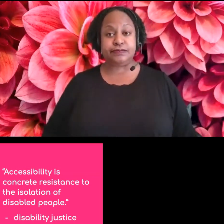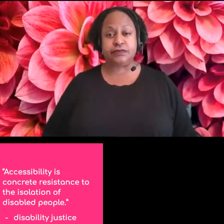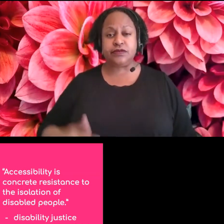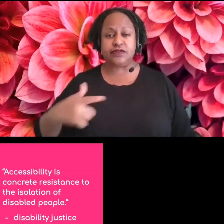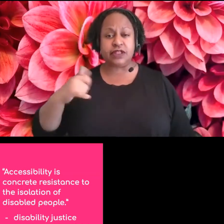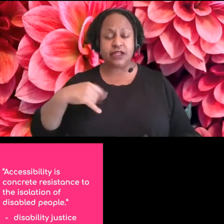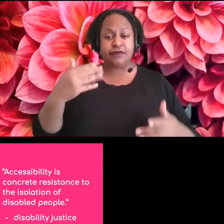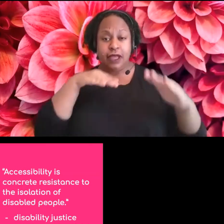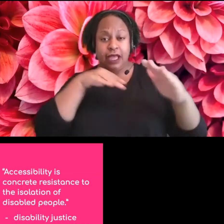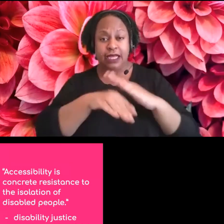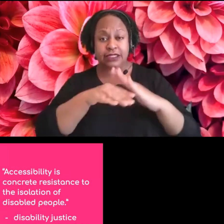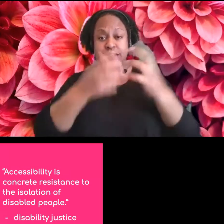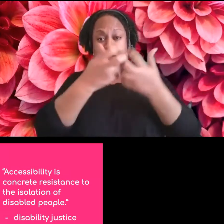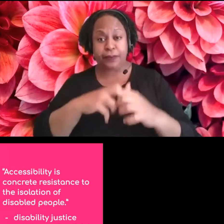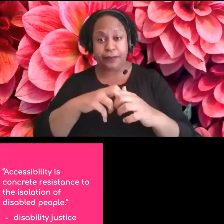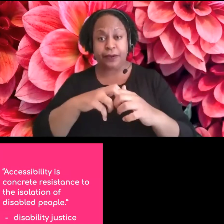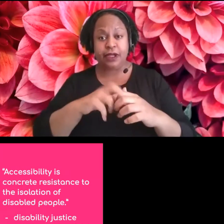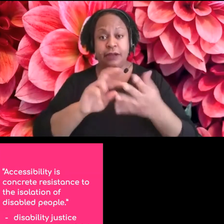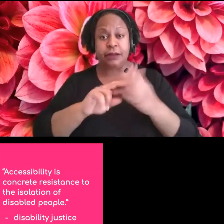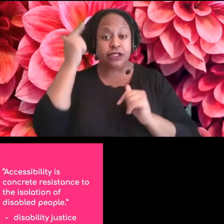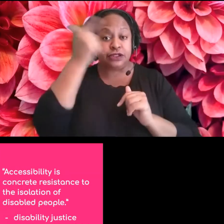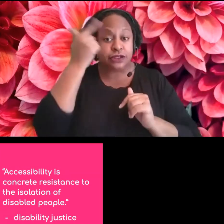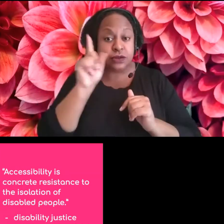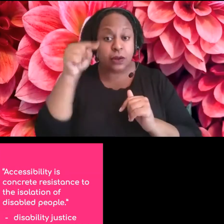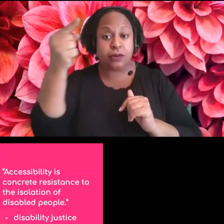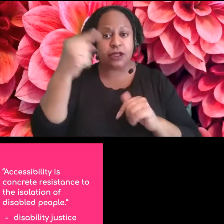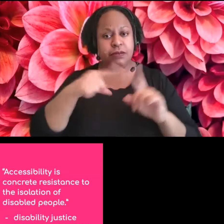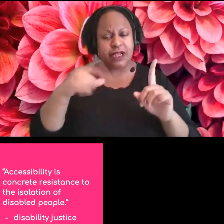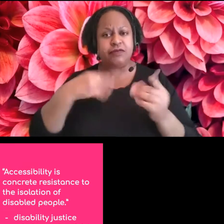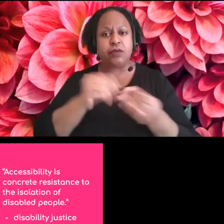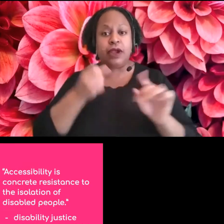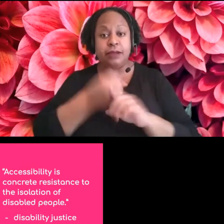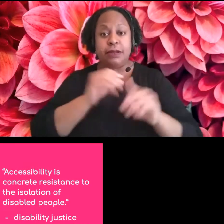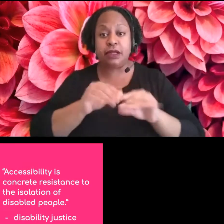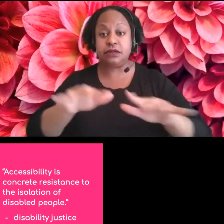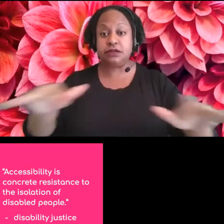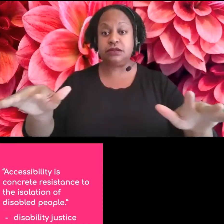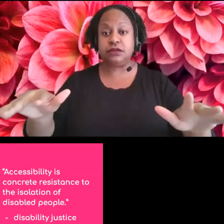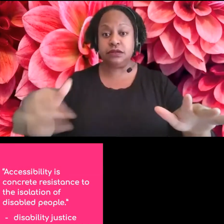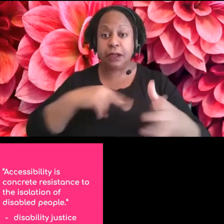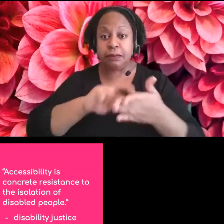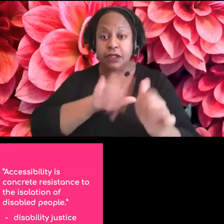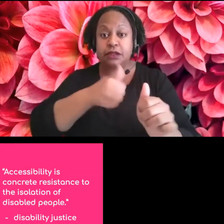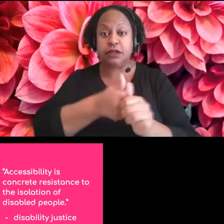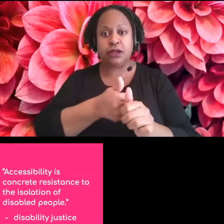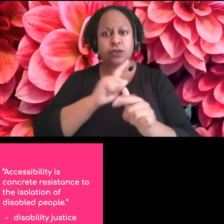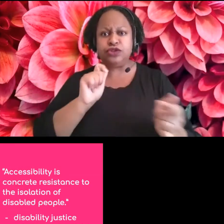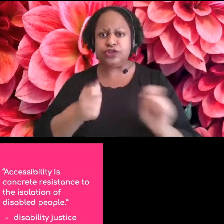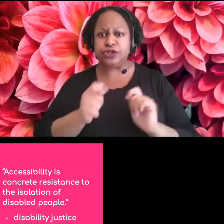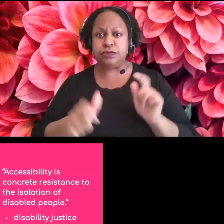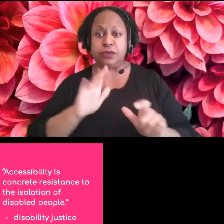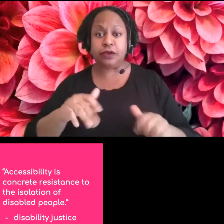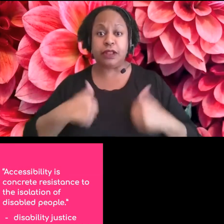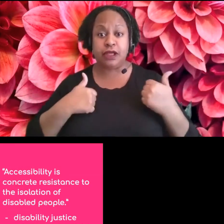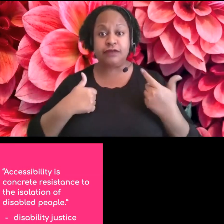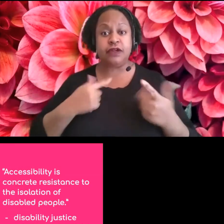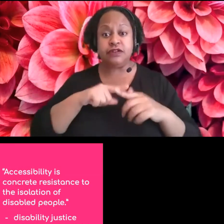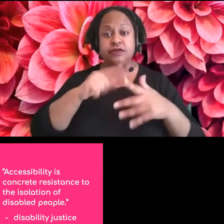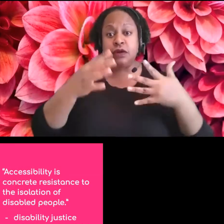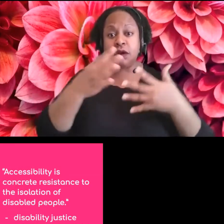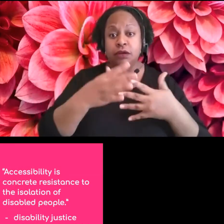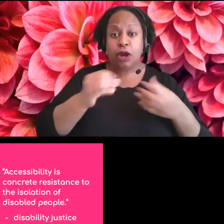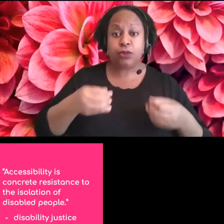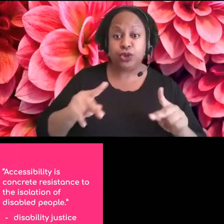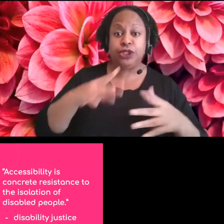into something more impactful and meaningful. It changes the directions of human lives, the opportunities that they're afforded,